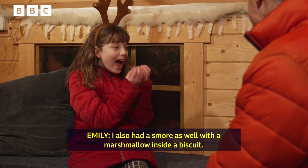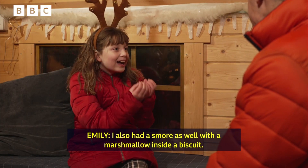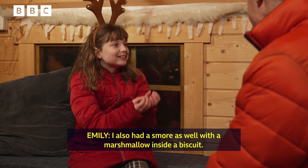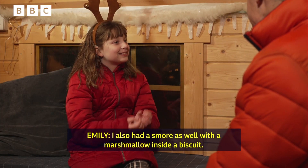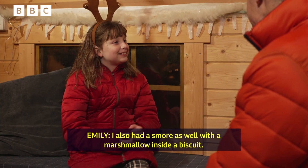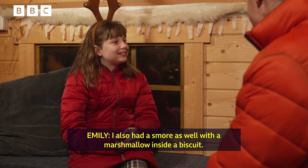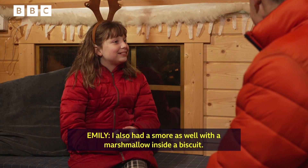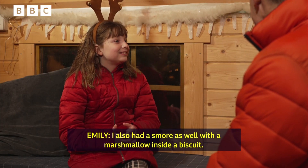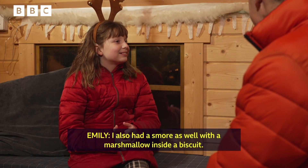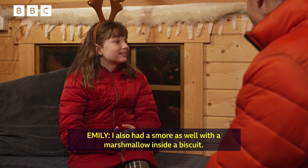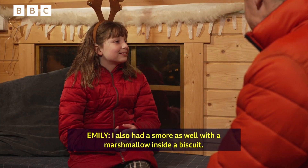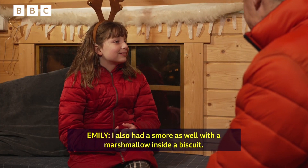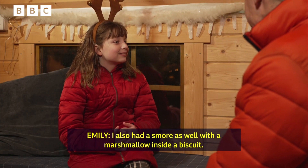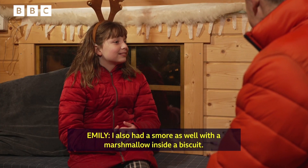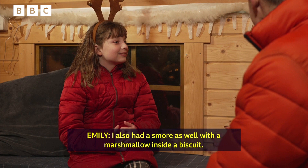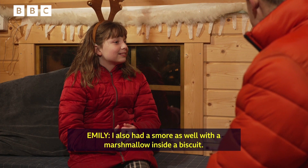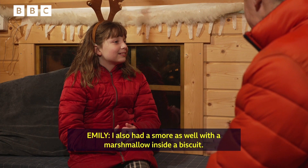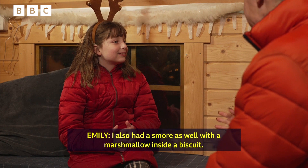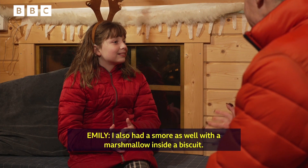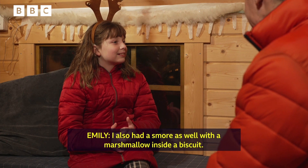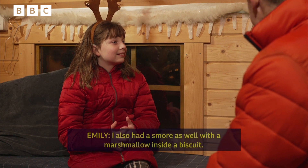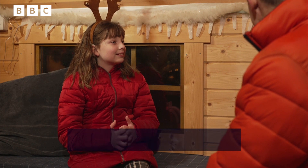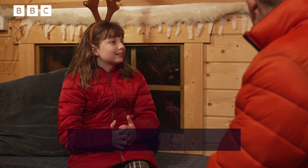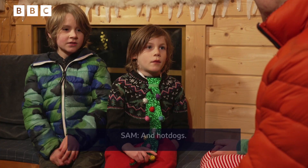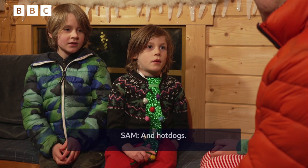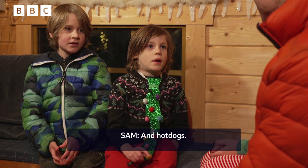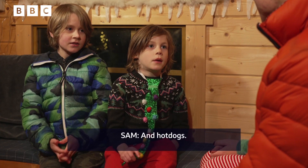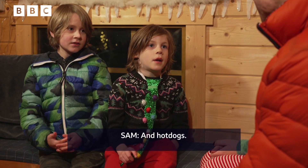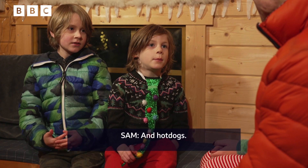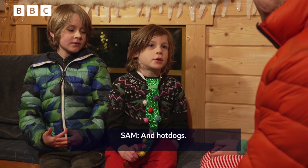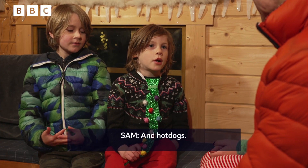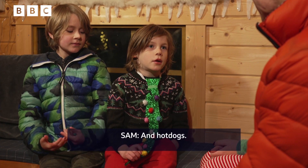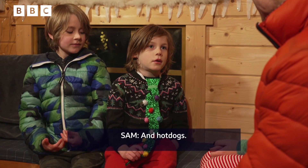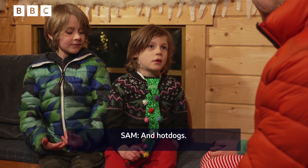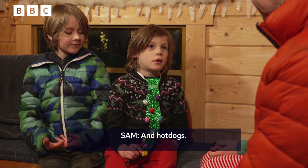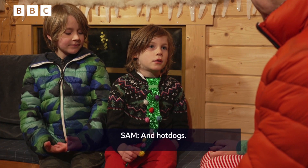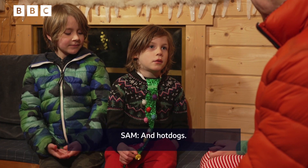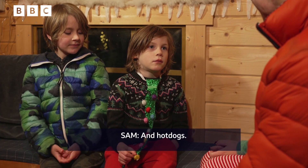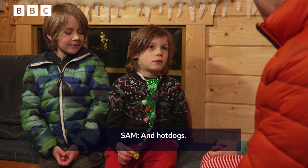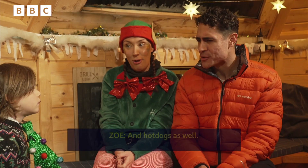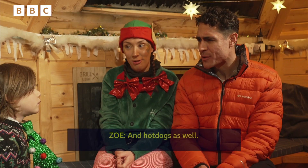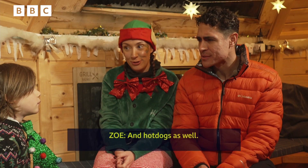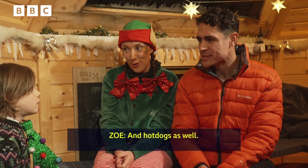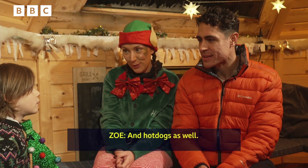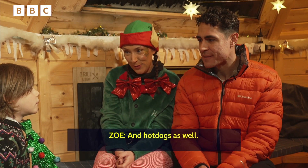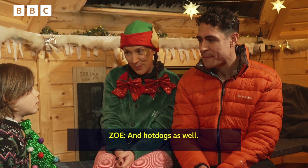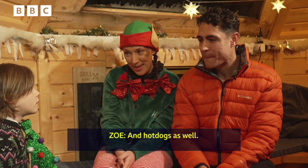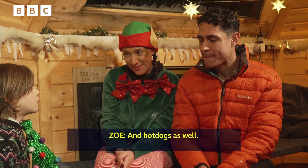had a s'more as well with a marshmallow in behind a biscuit. And hot dogs. And hot dogs as well.